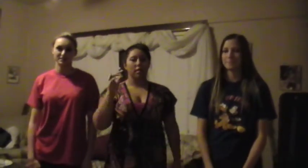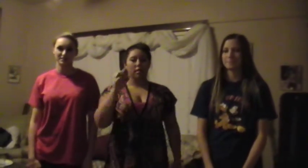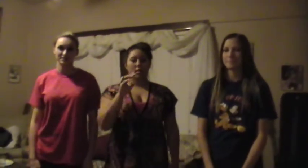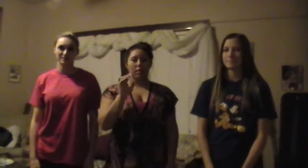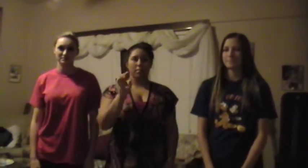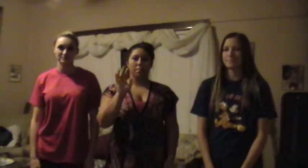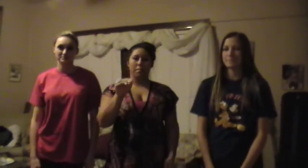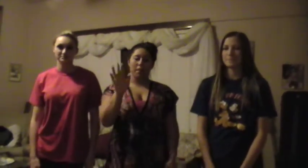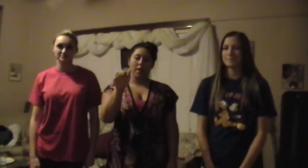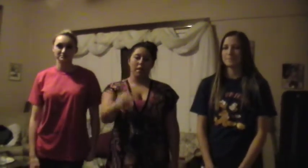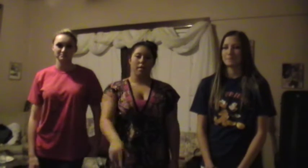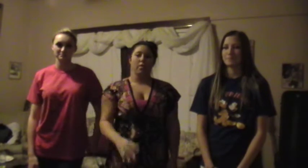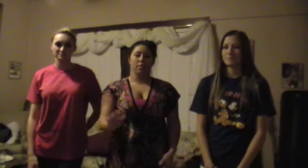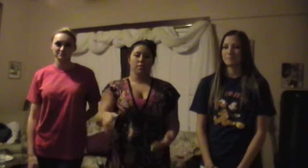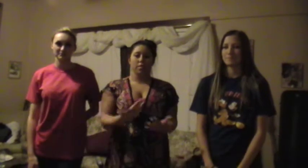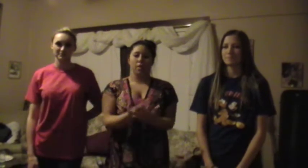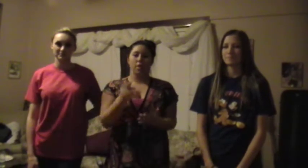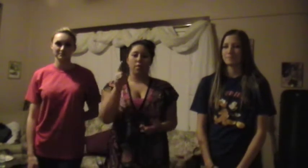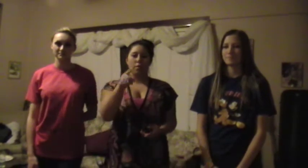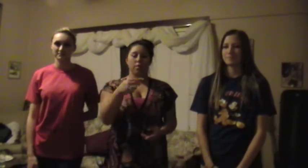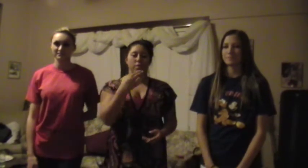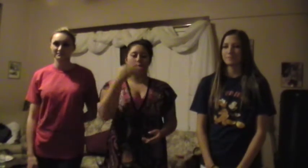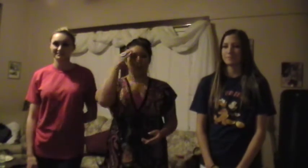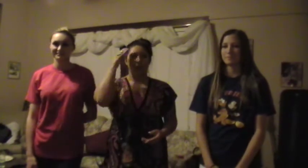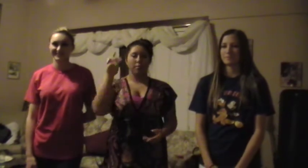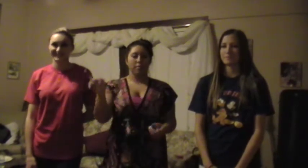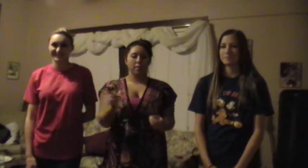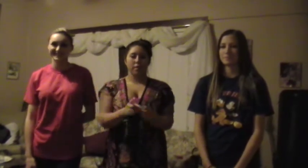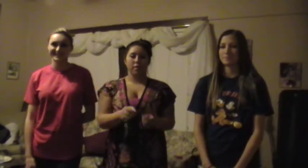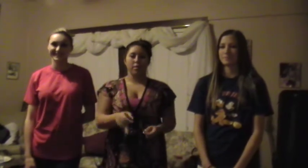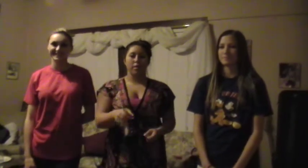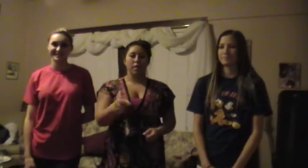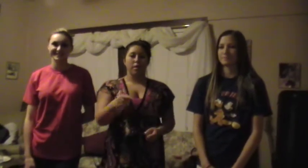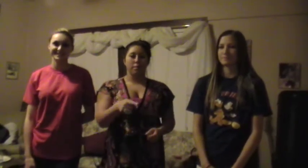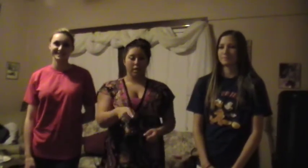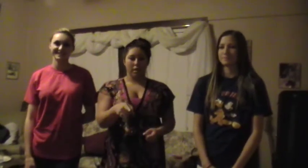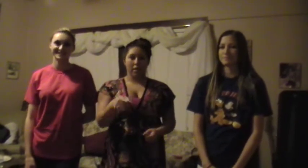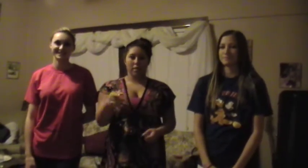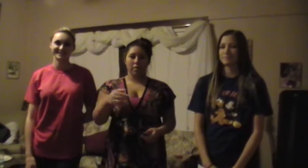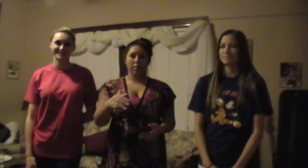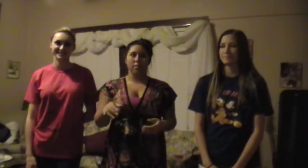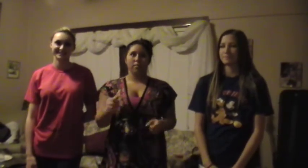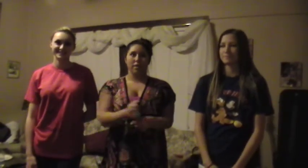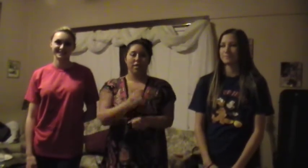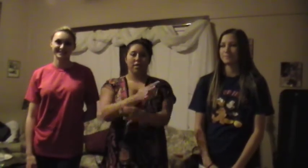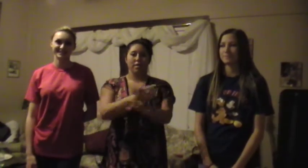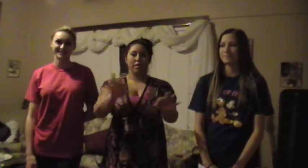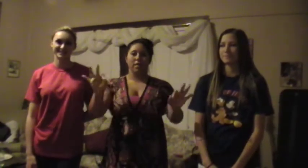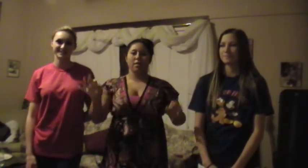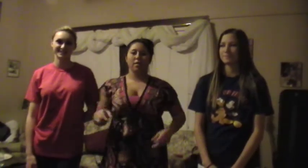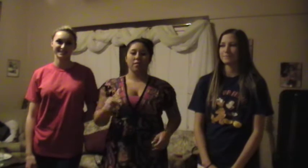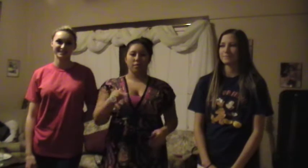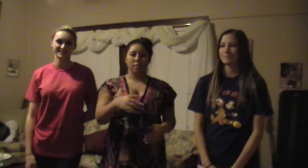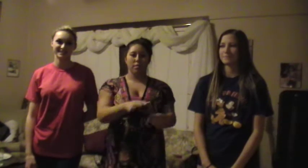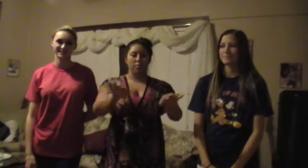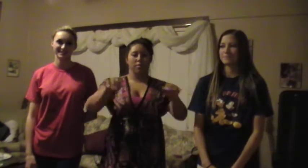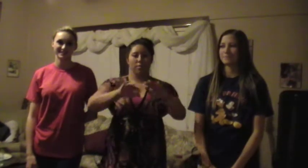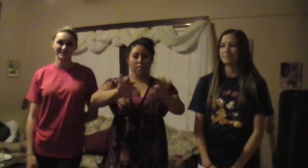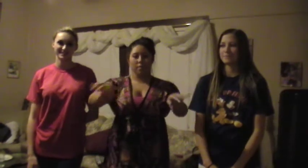goodbye. All you know is when I'm with you, I'll make you free. Then swim through your